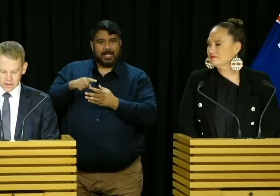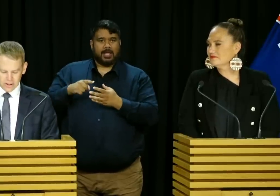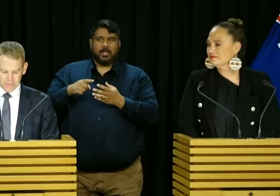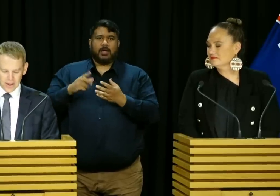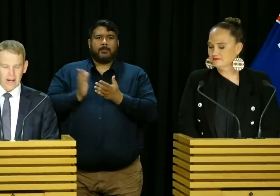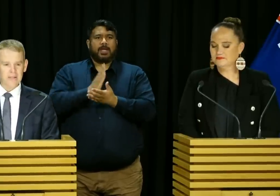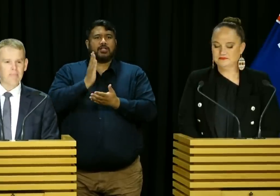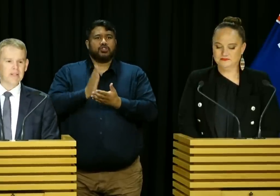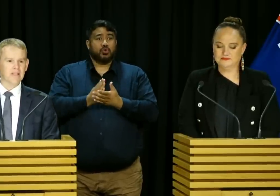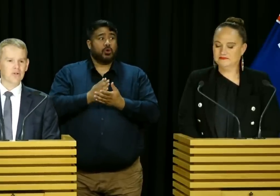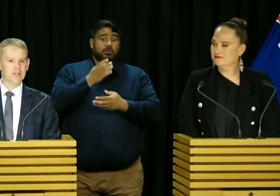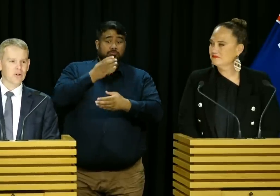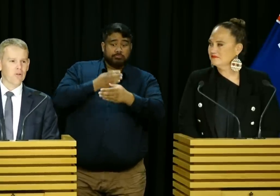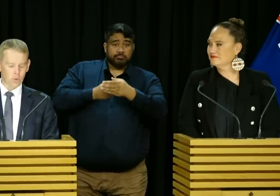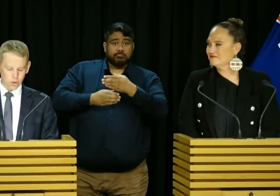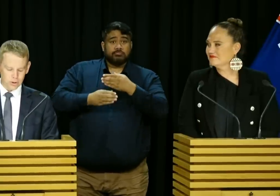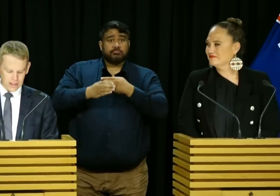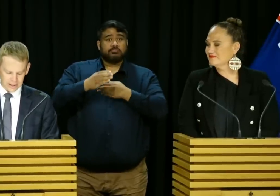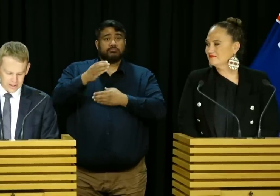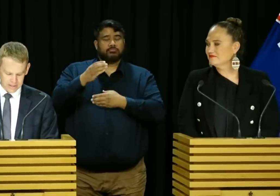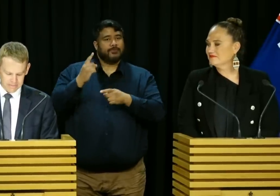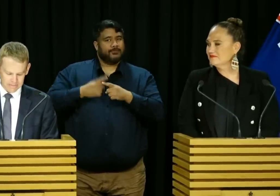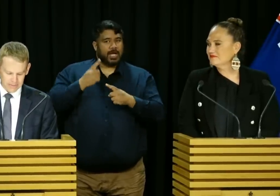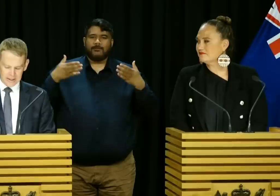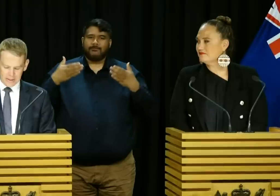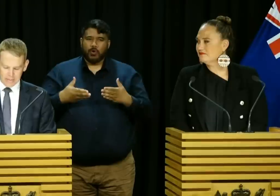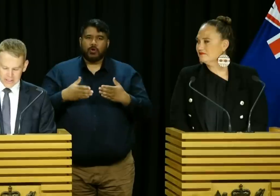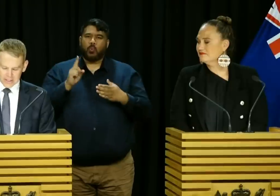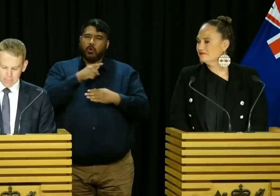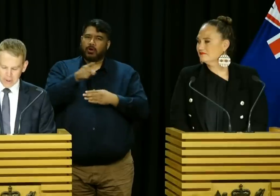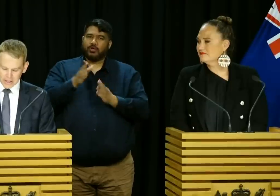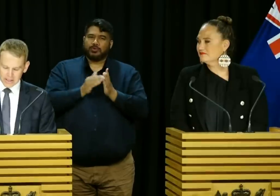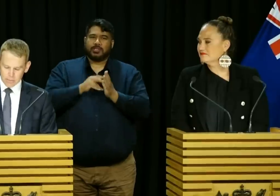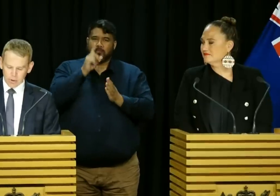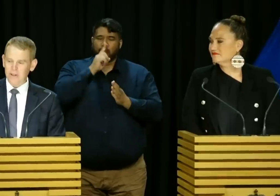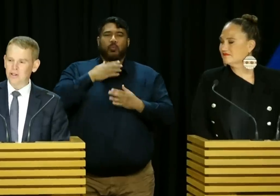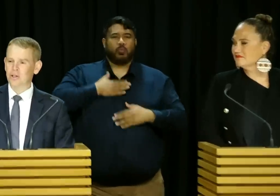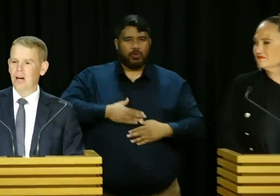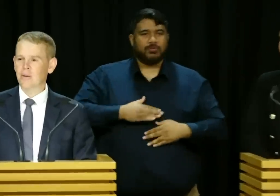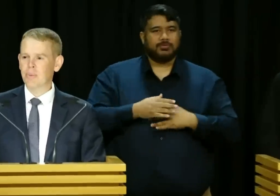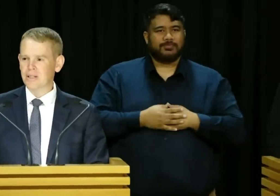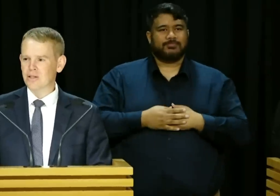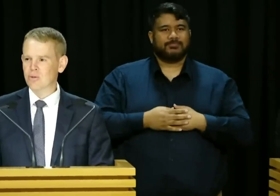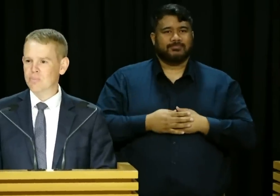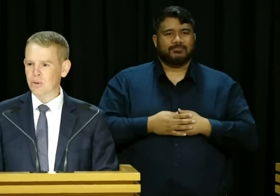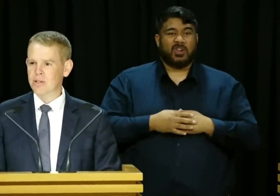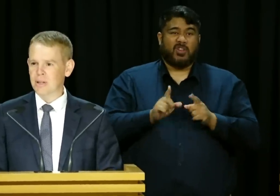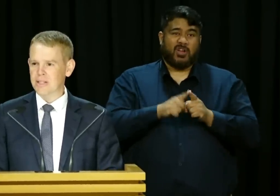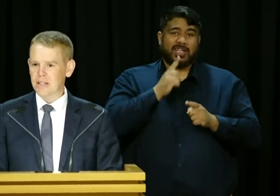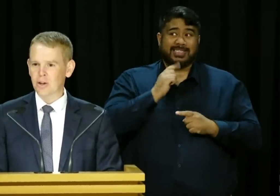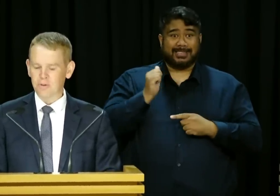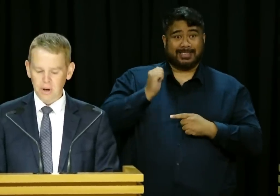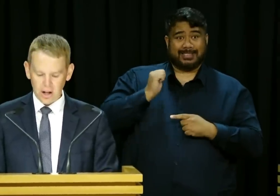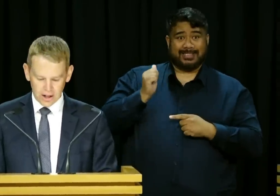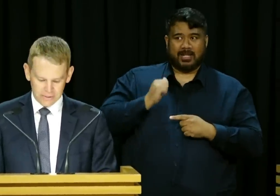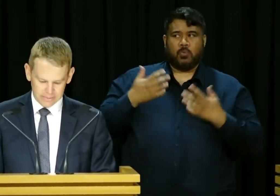transition in the best interests of all New Zealanders. This is the biggest privilege and the biggest responsibility